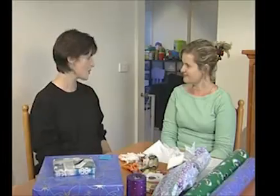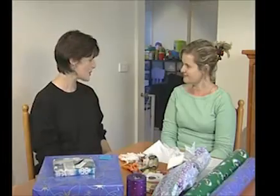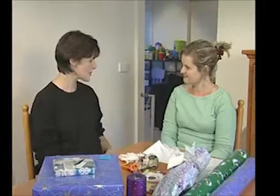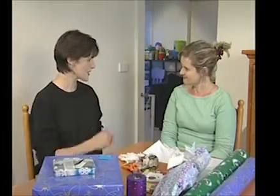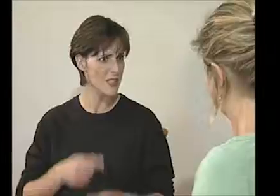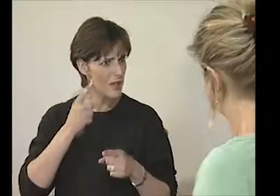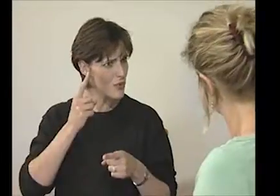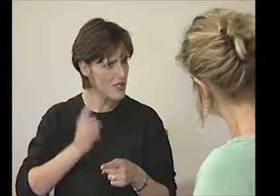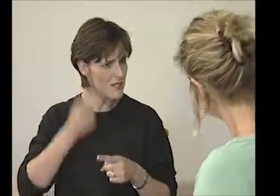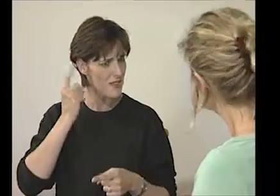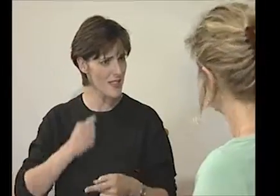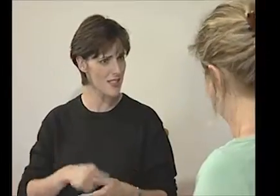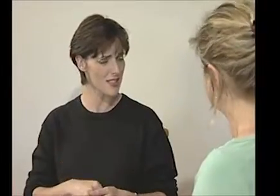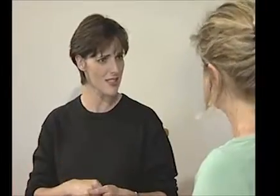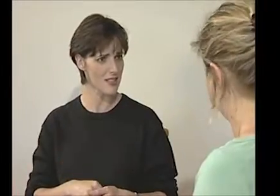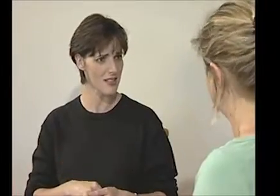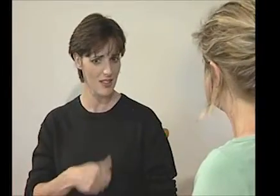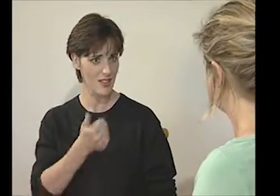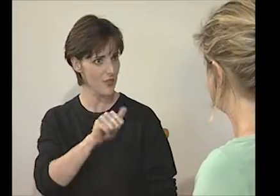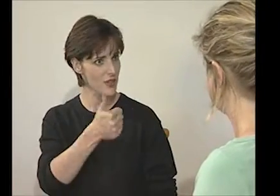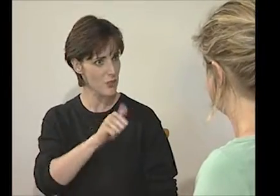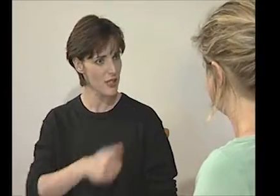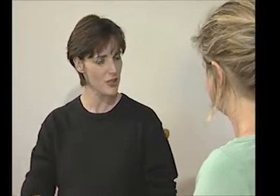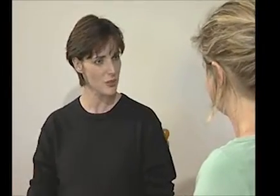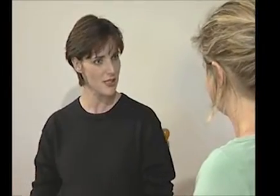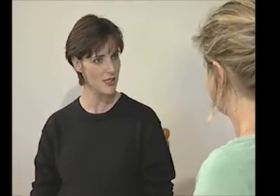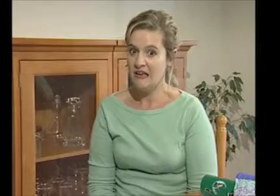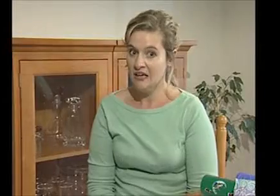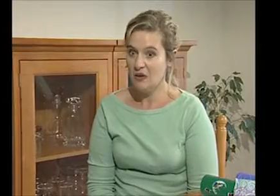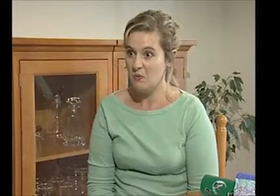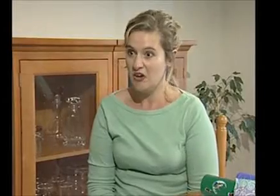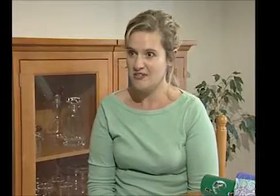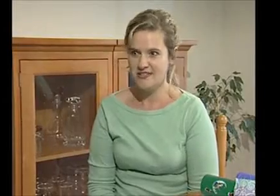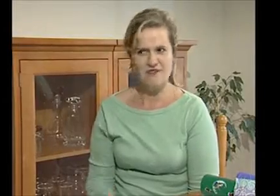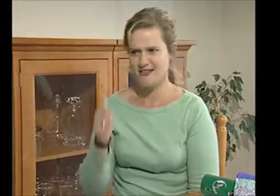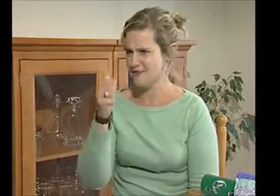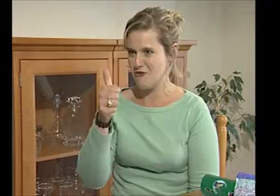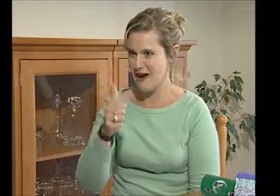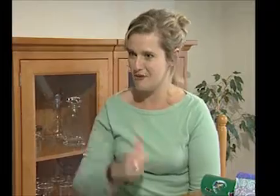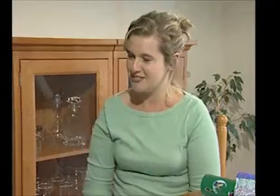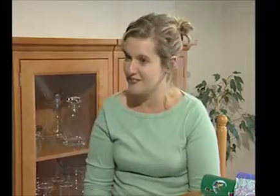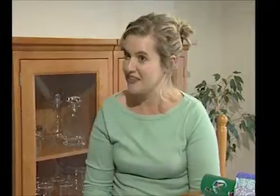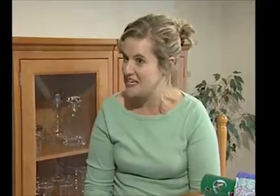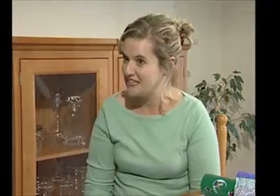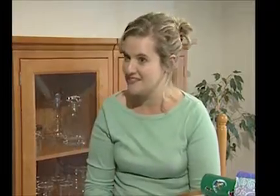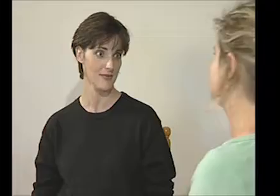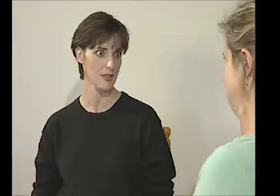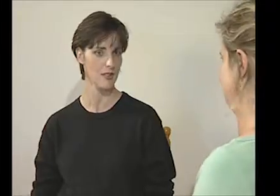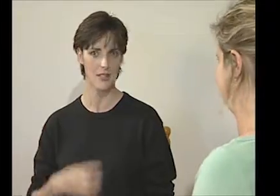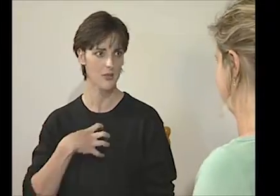Christmas has come really fast this year. Have you finished buying your presents? Almost. I've got some great presents for the kids. Oh, tell